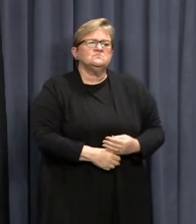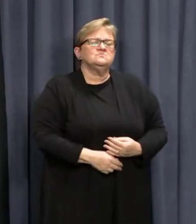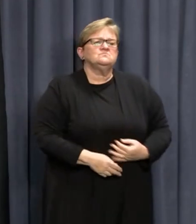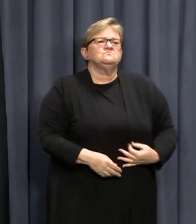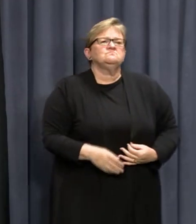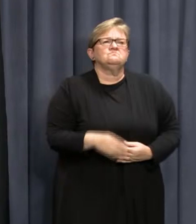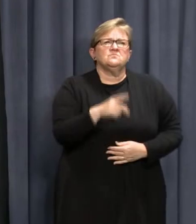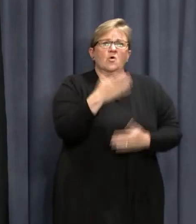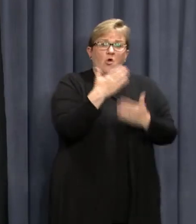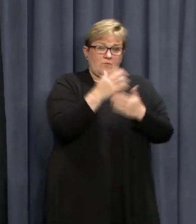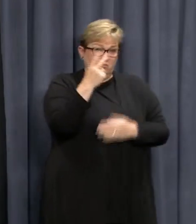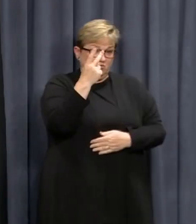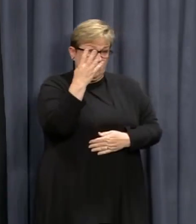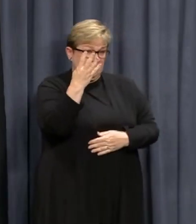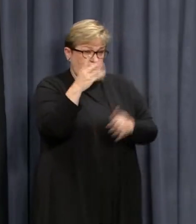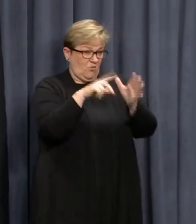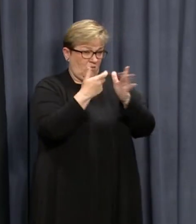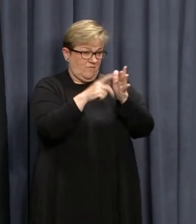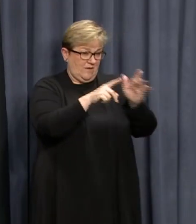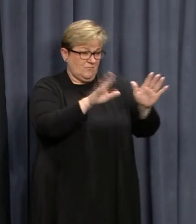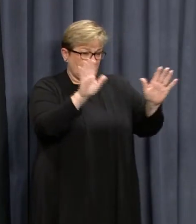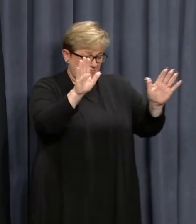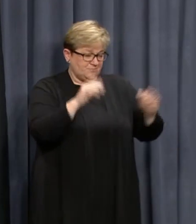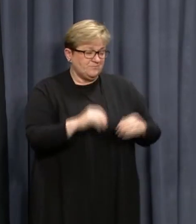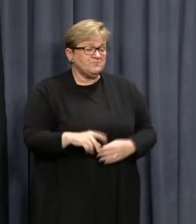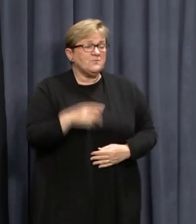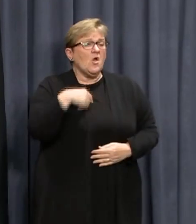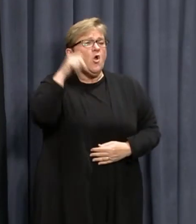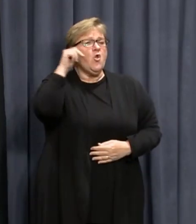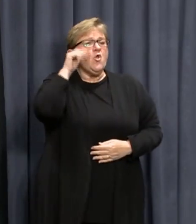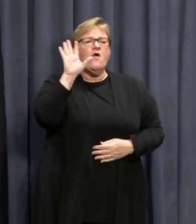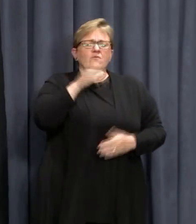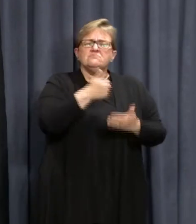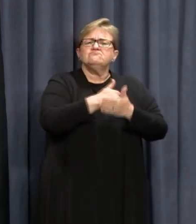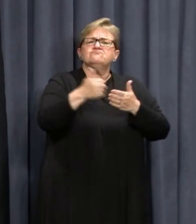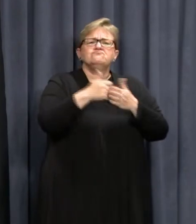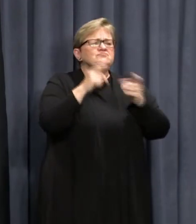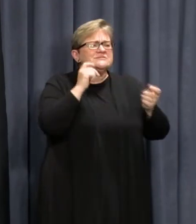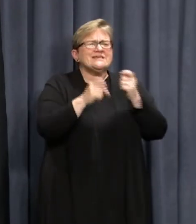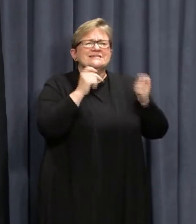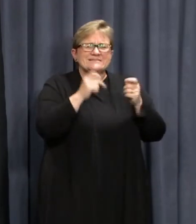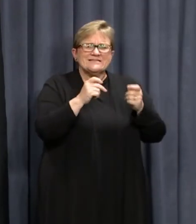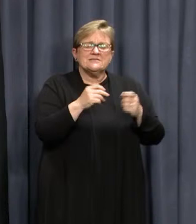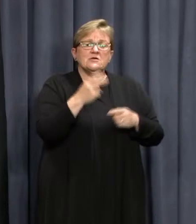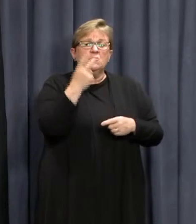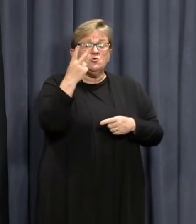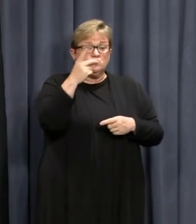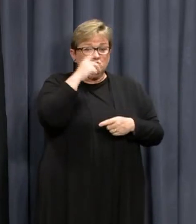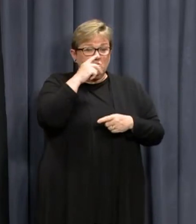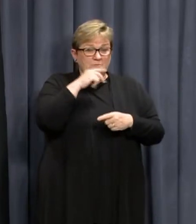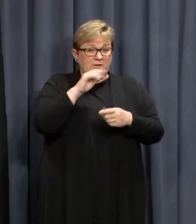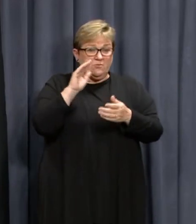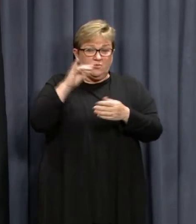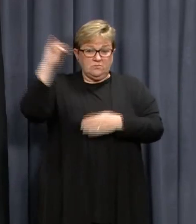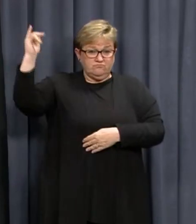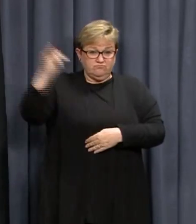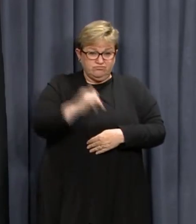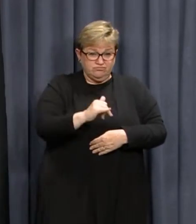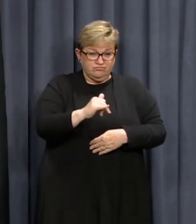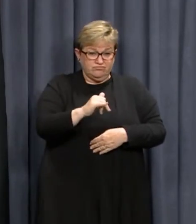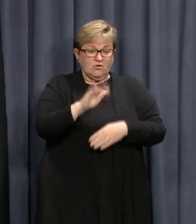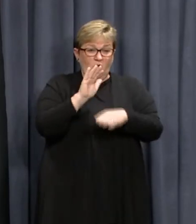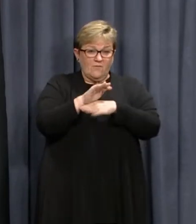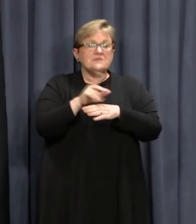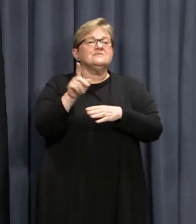That was on the 24th of April. We know from routine testing that two arrivals subsequently tested positive